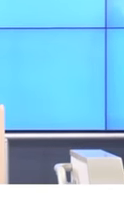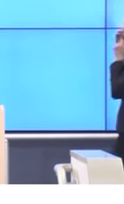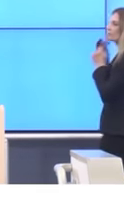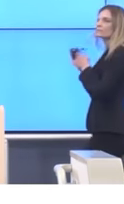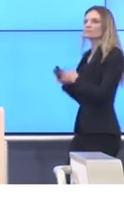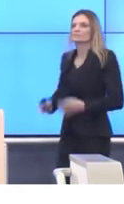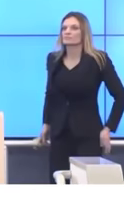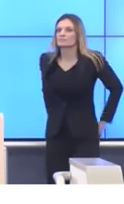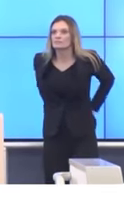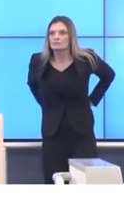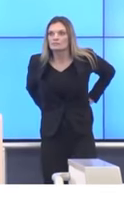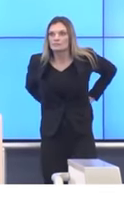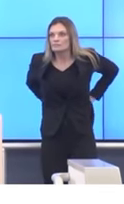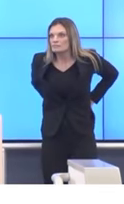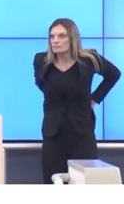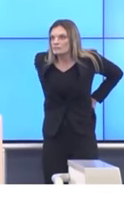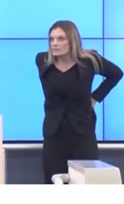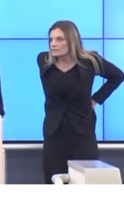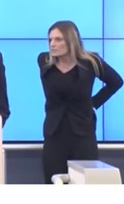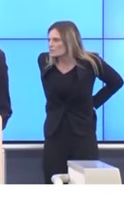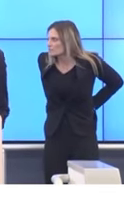No attendance will mean no attendance.